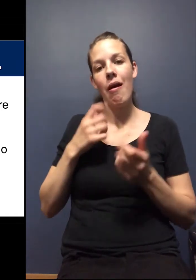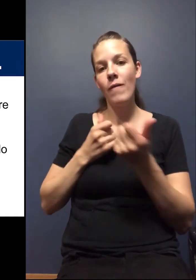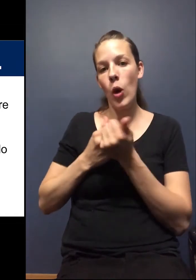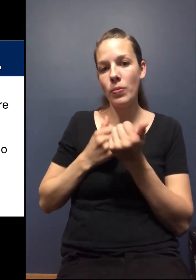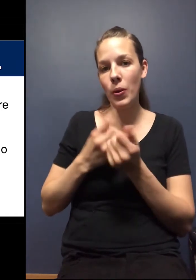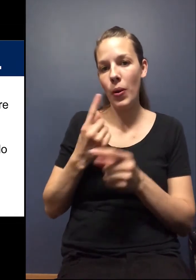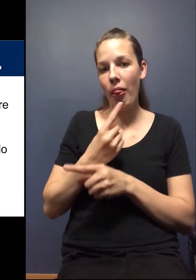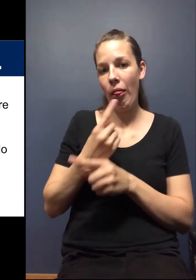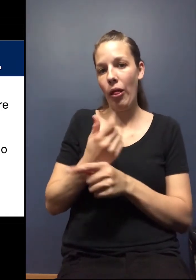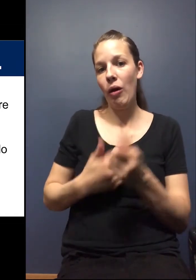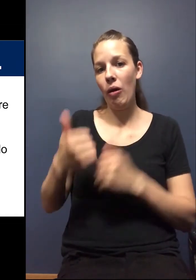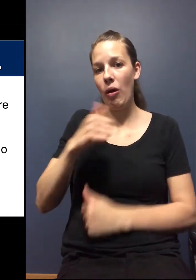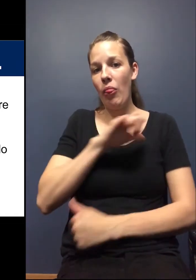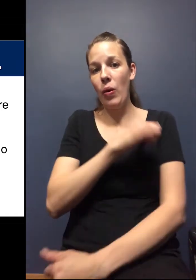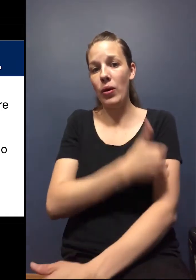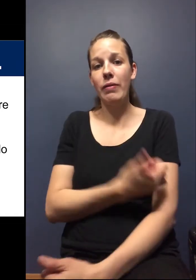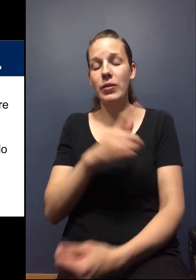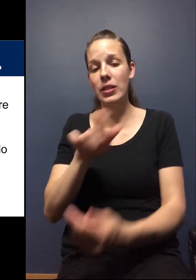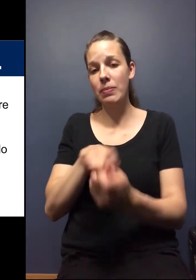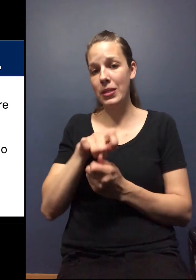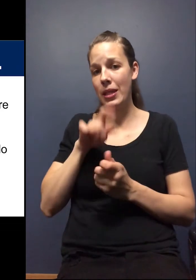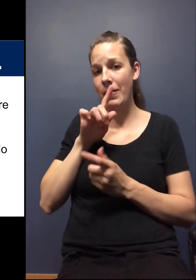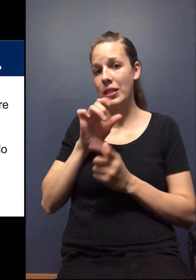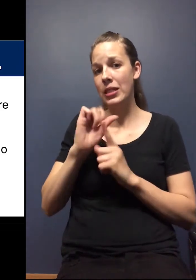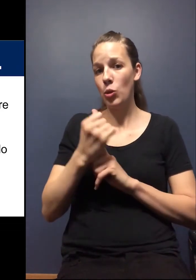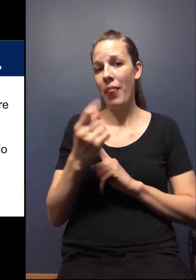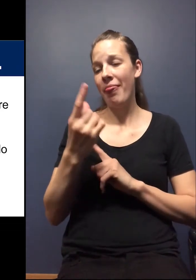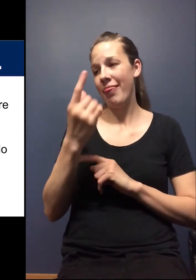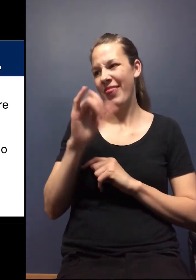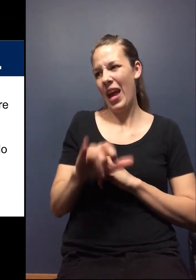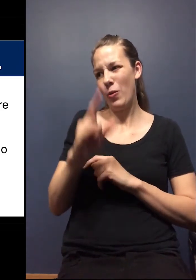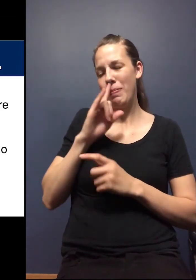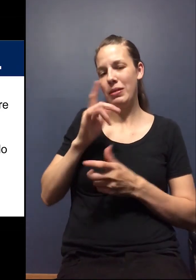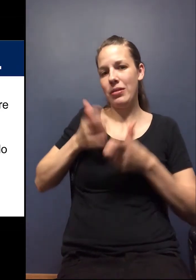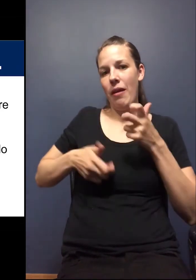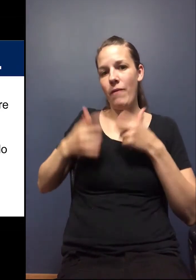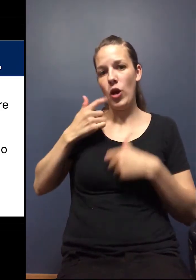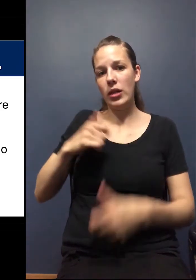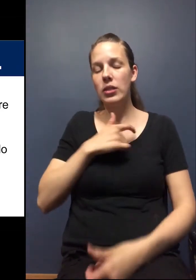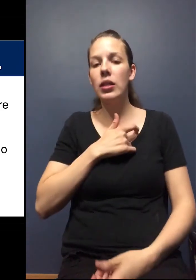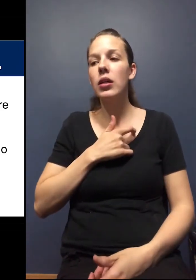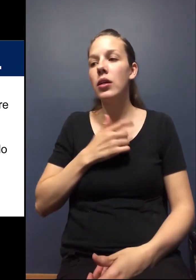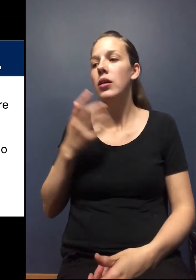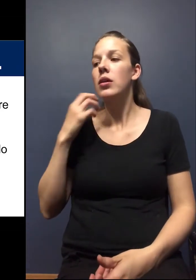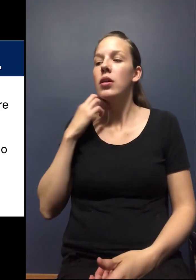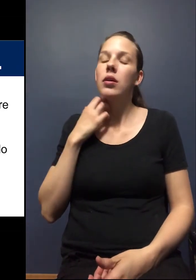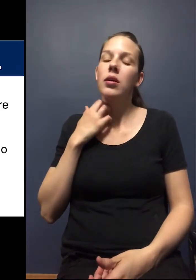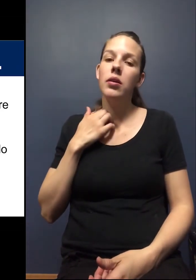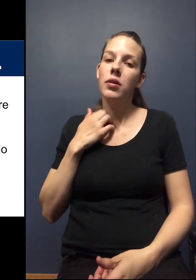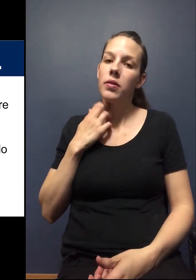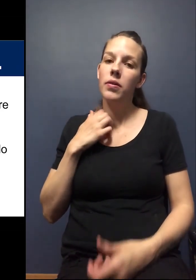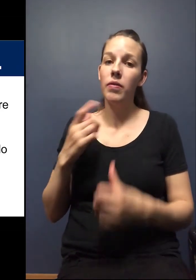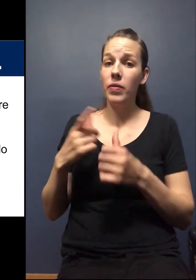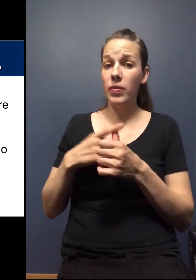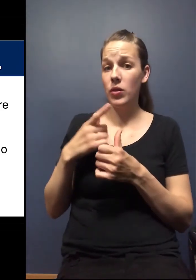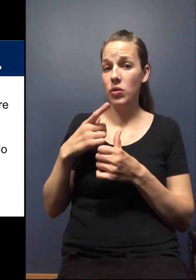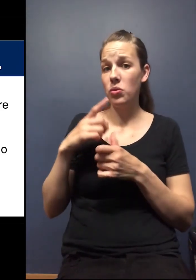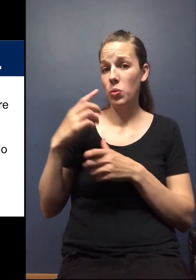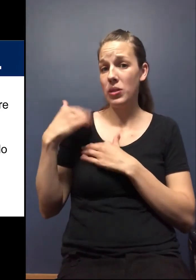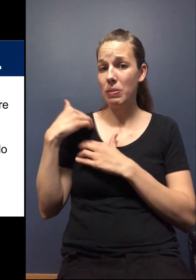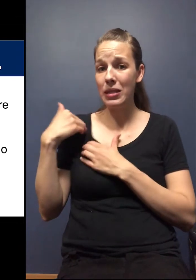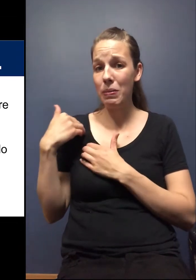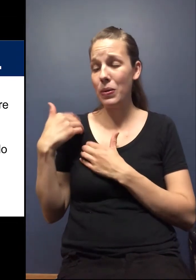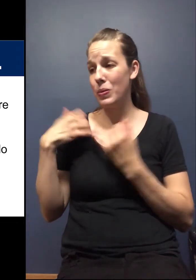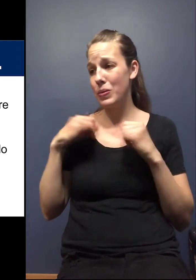have regulatory authority over certain situations. And this one's been a little more on the difficult side, but, um, personal responsibility,